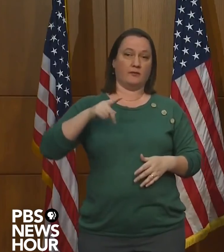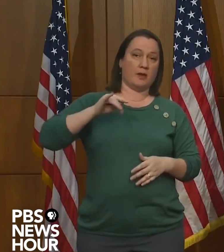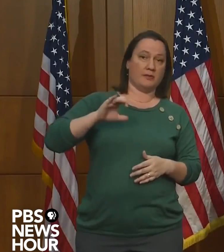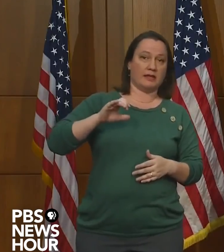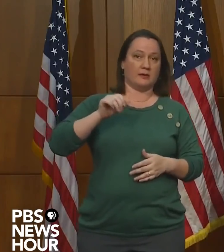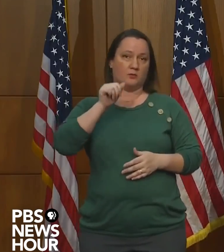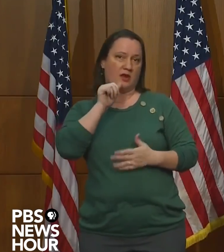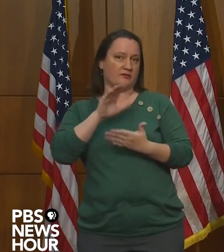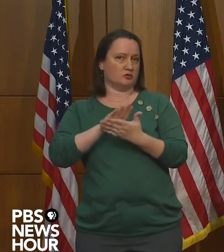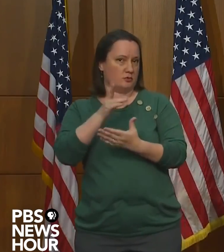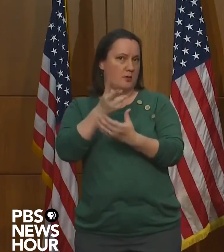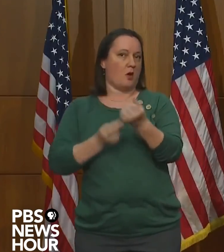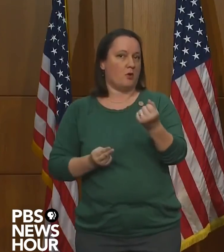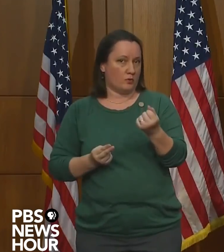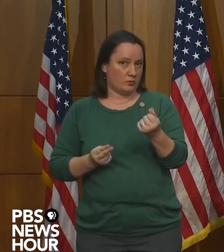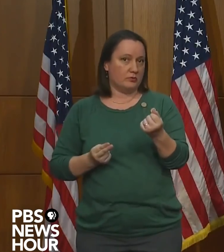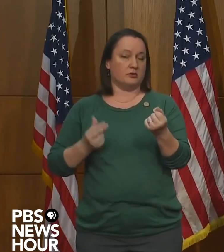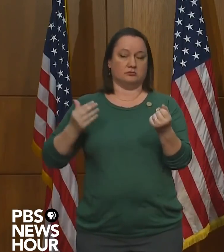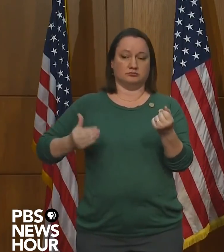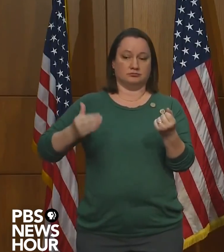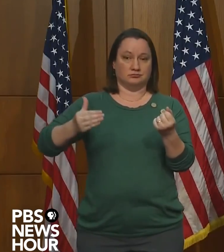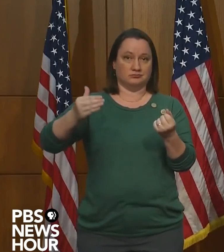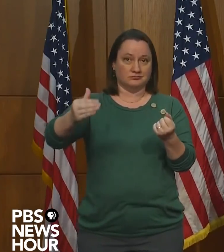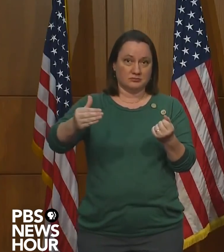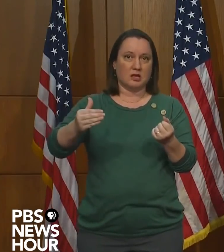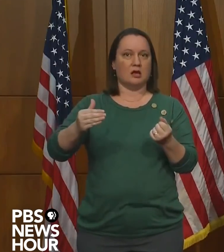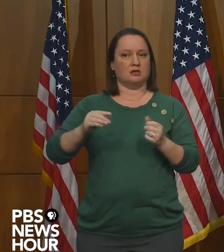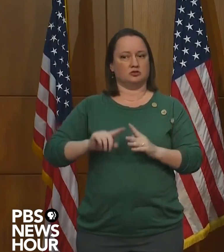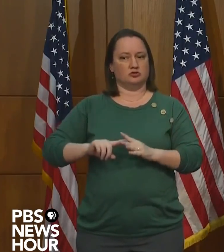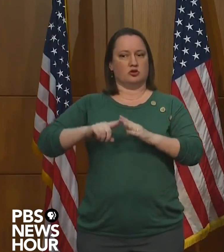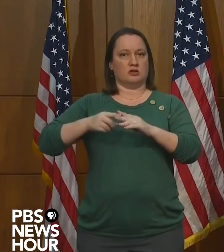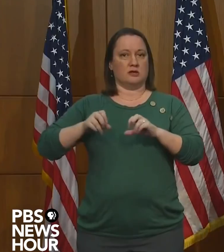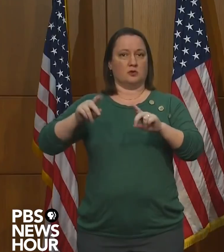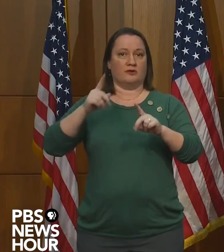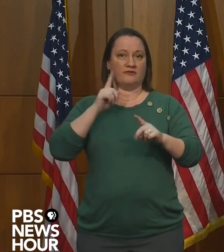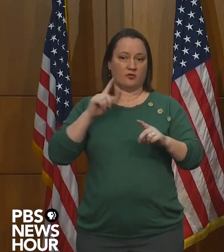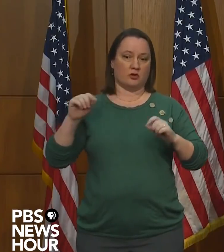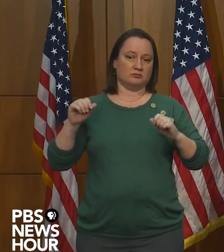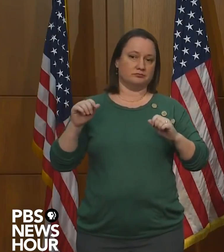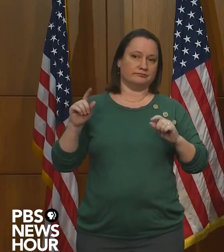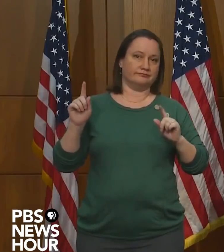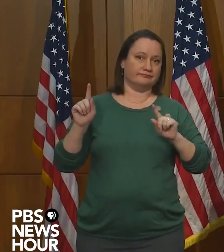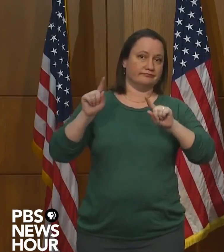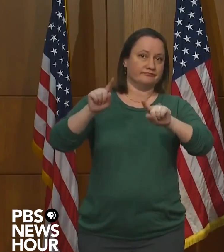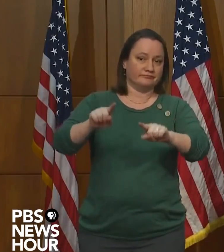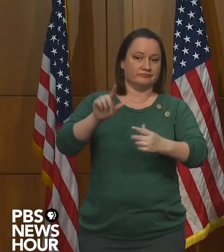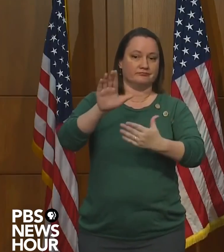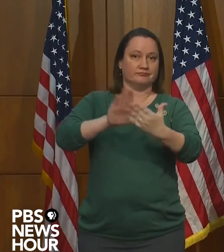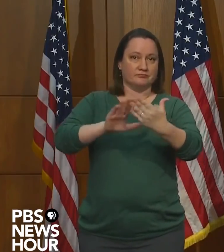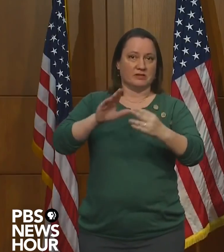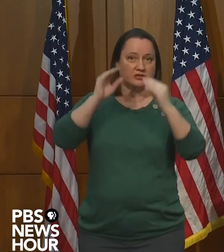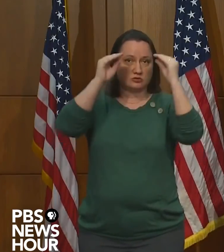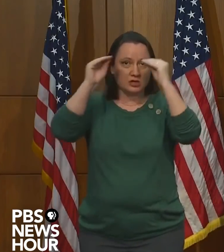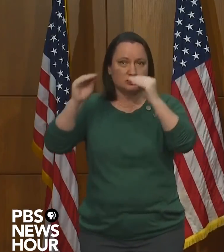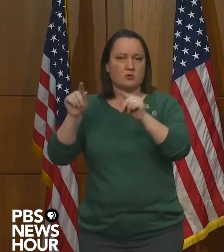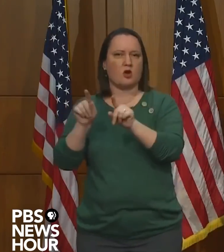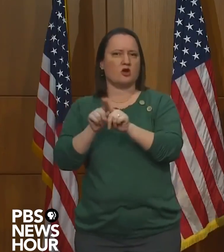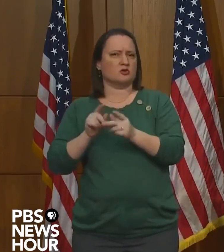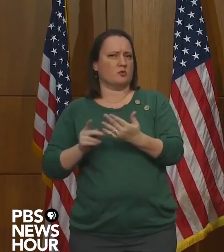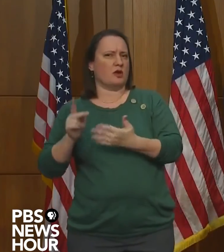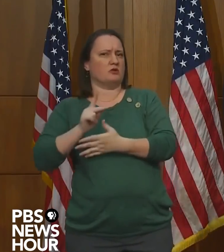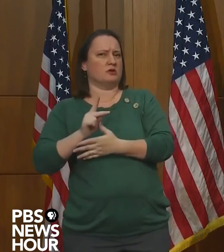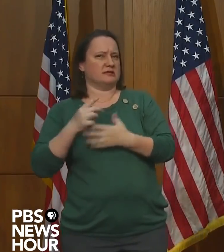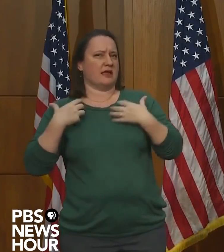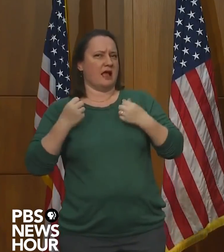This plan gradually phases in opportunities for in-person instruction while prioritizing the health and safety of students and staff.